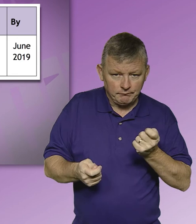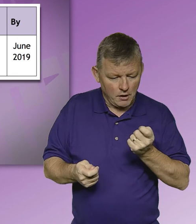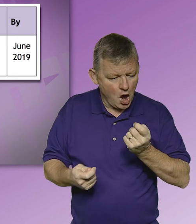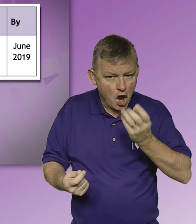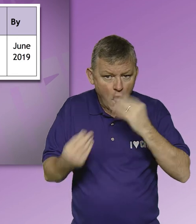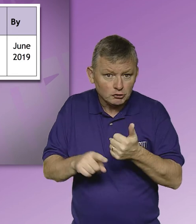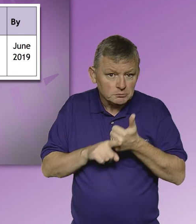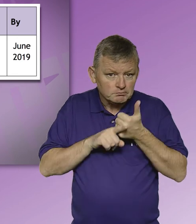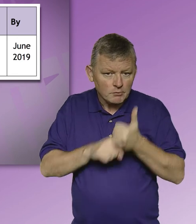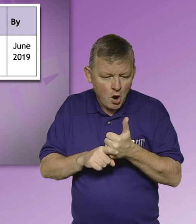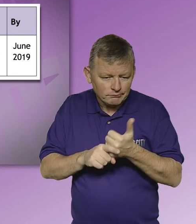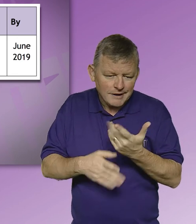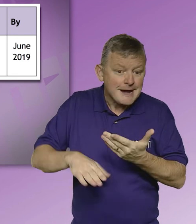Learning support, careers